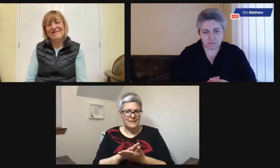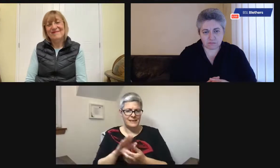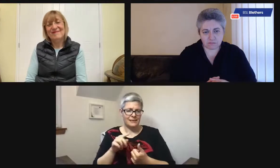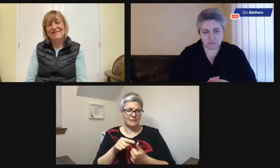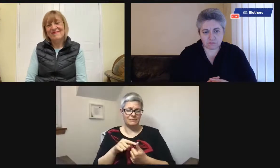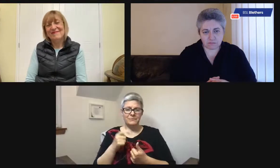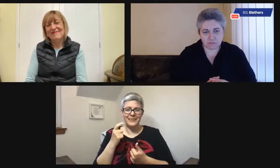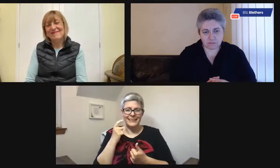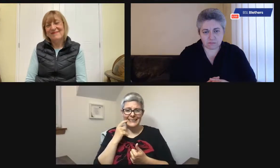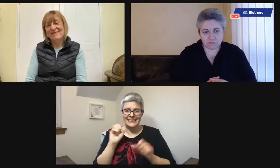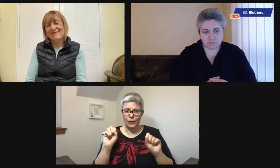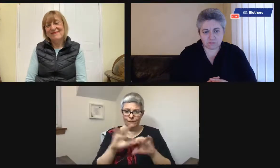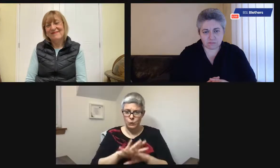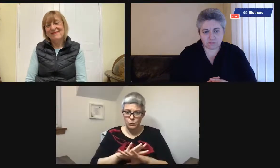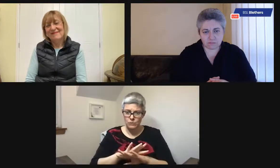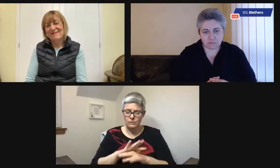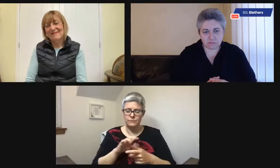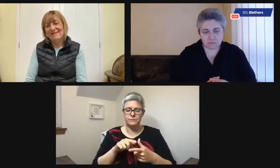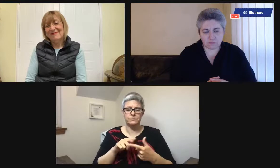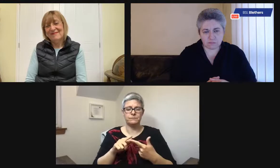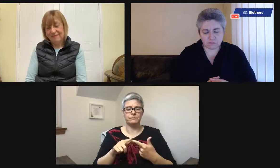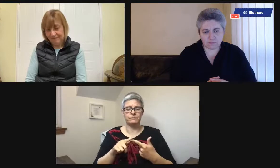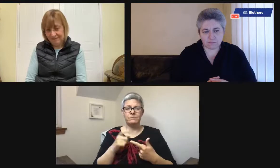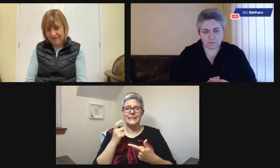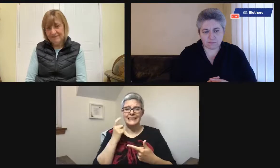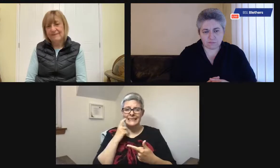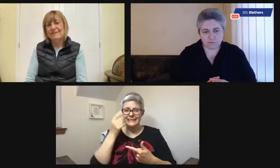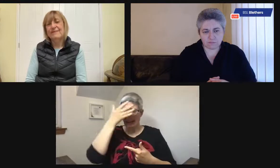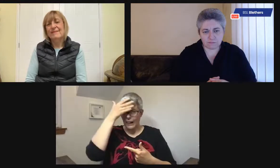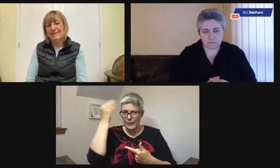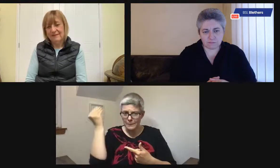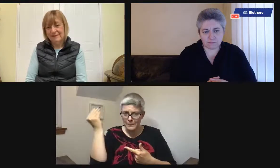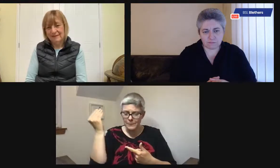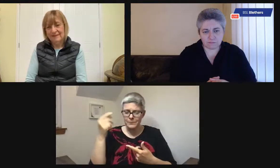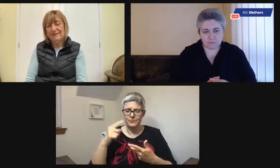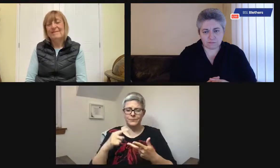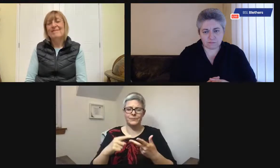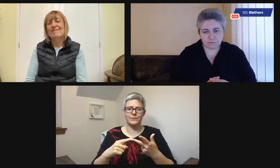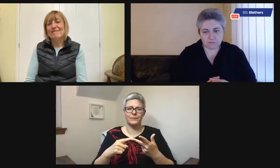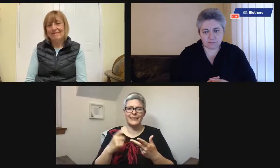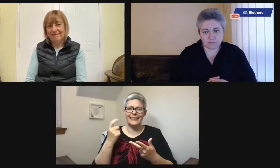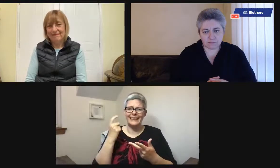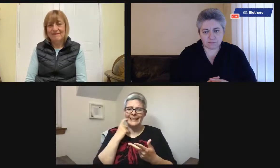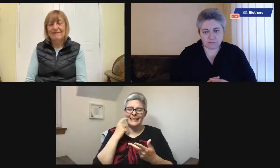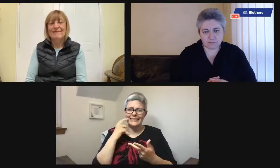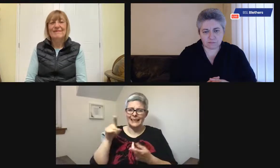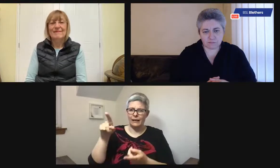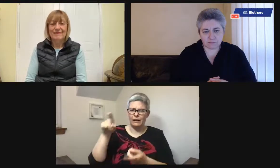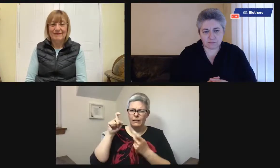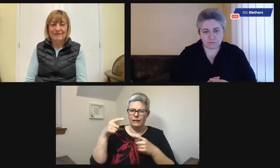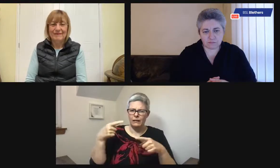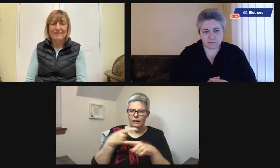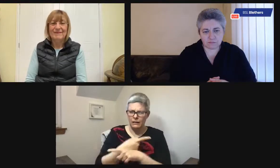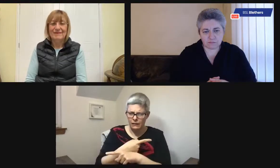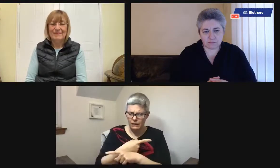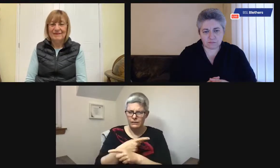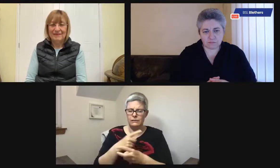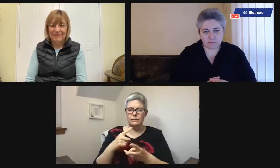discussed that with families. But people with dementia, I know, can be easily confused. They easily forget things.